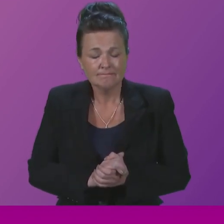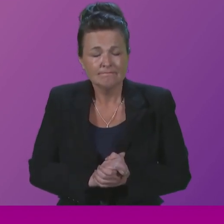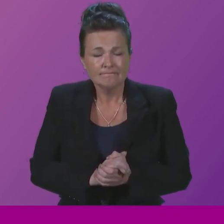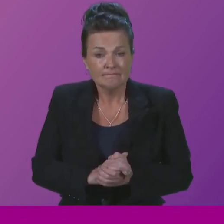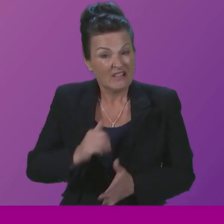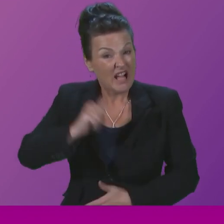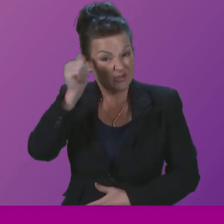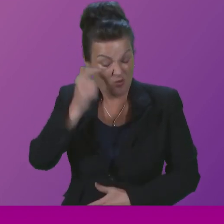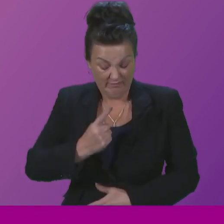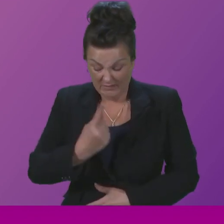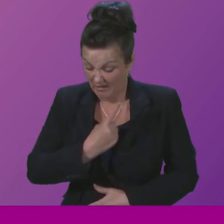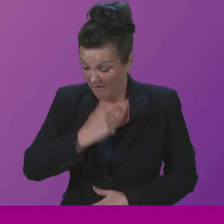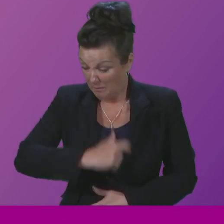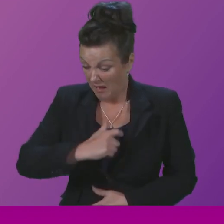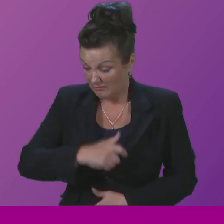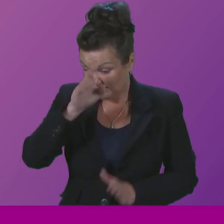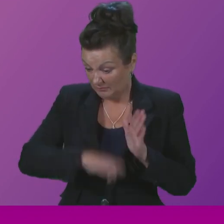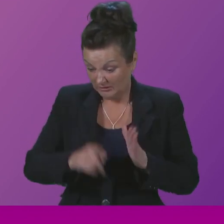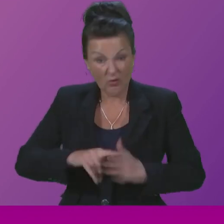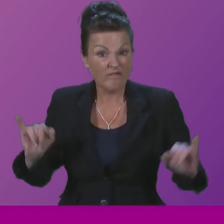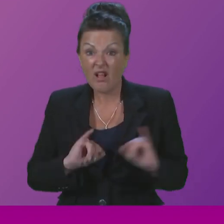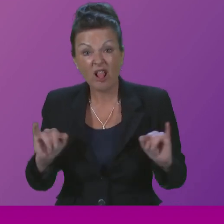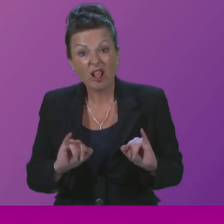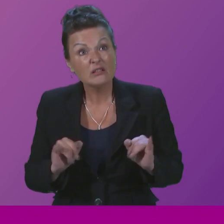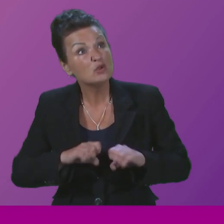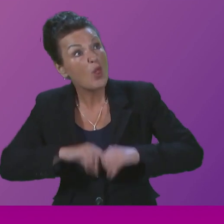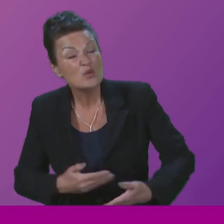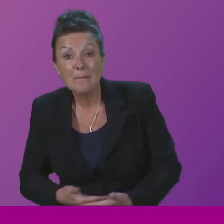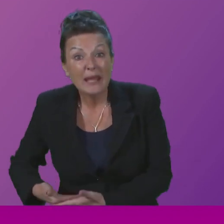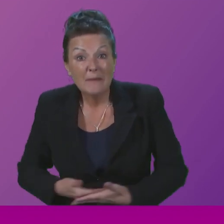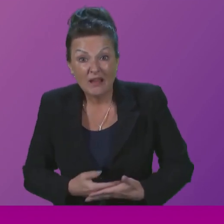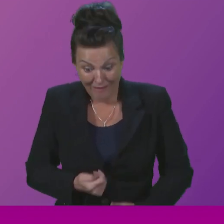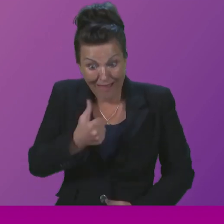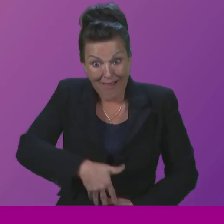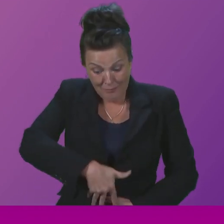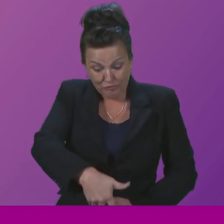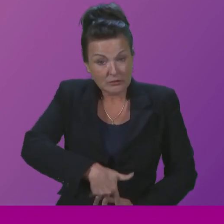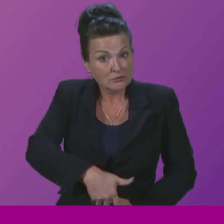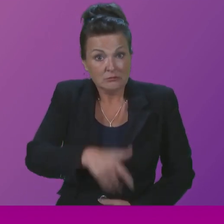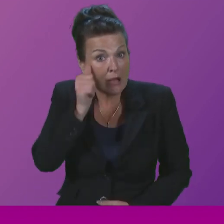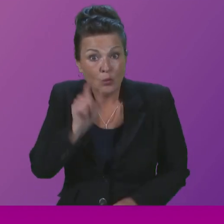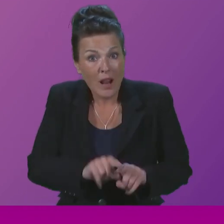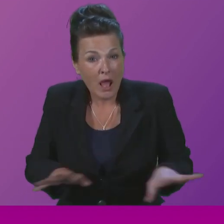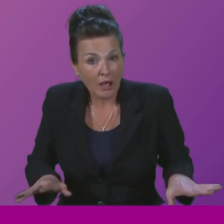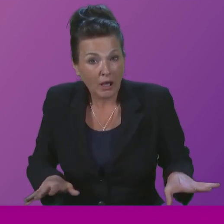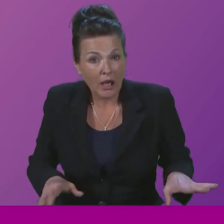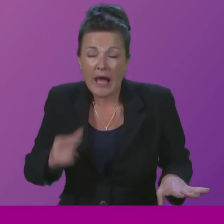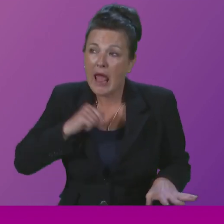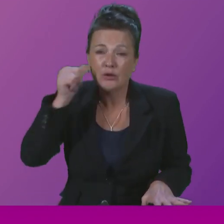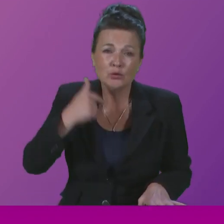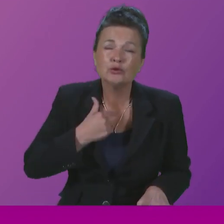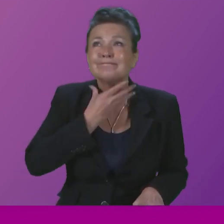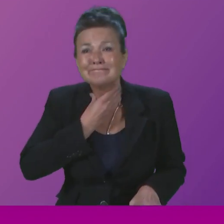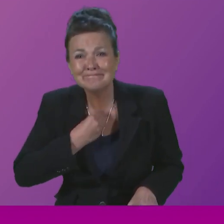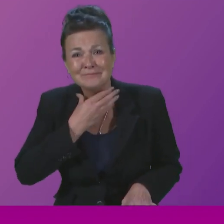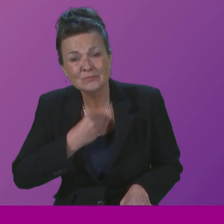from personal experience how awful it is to lose a baby very early on. And I know how deep the desire is